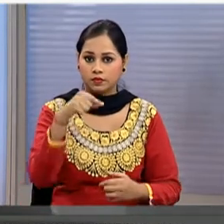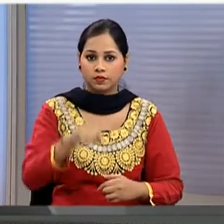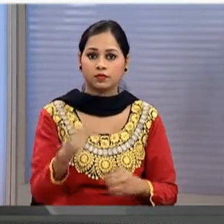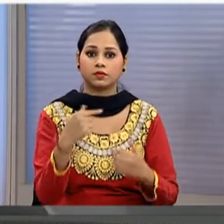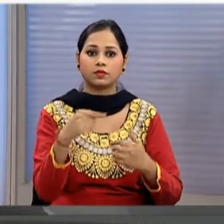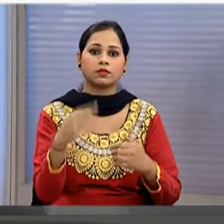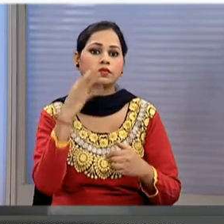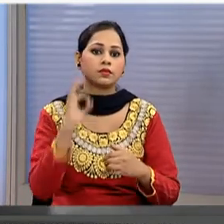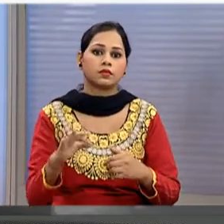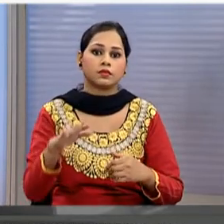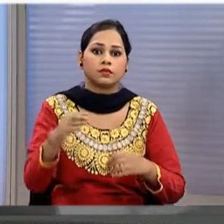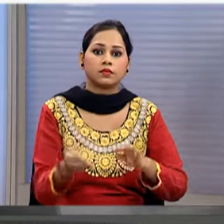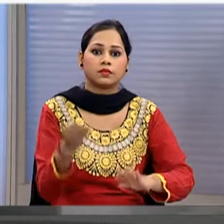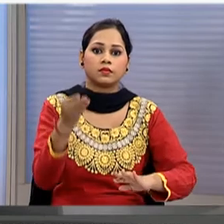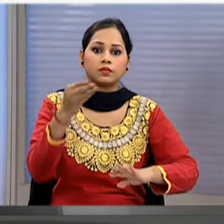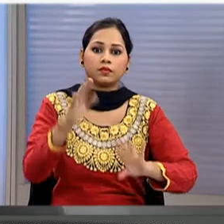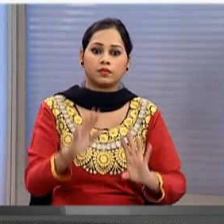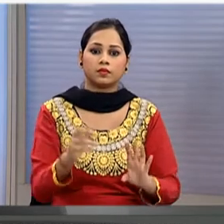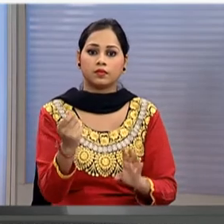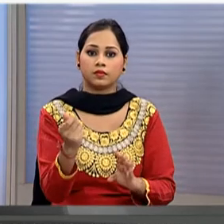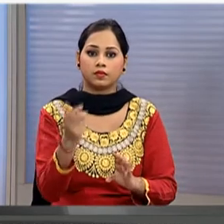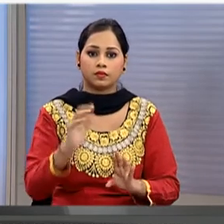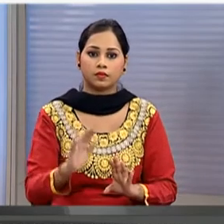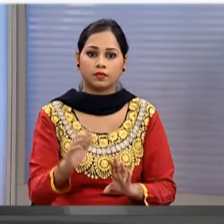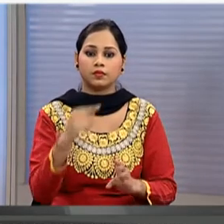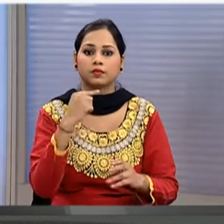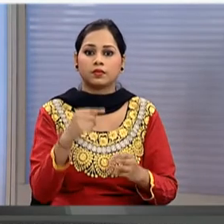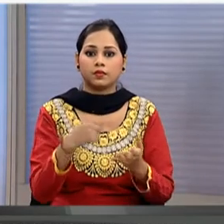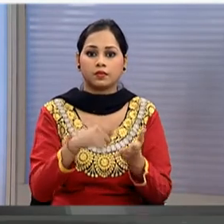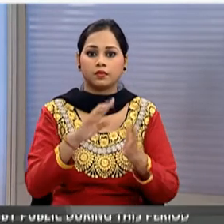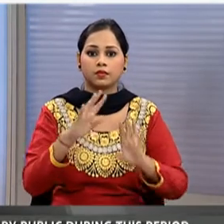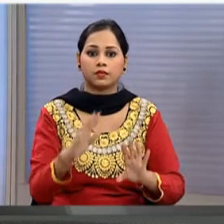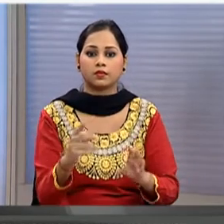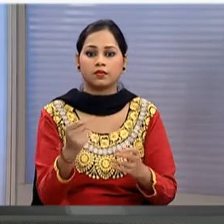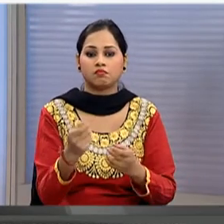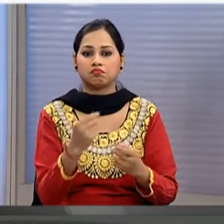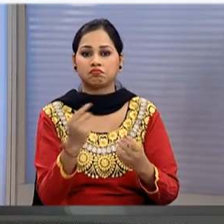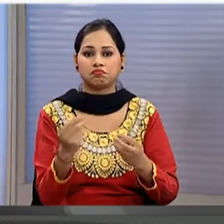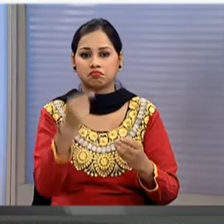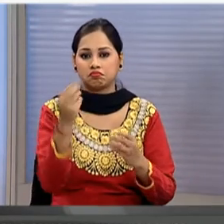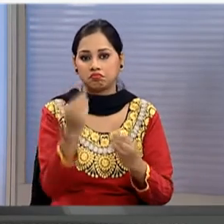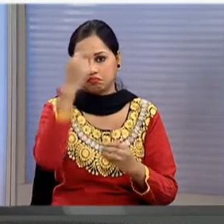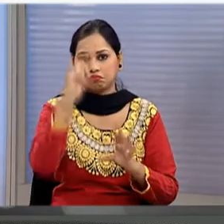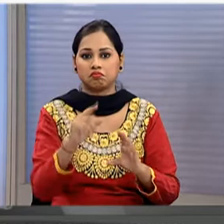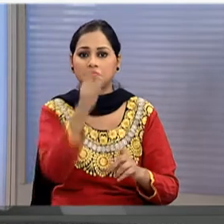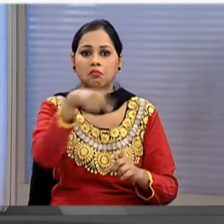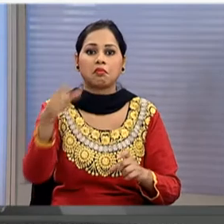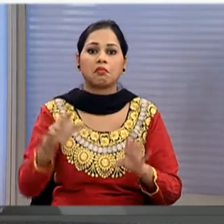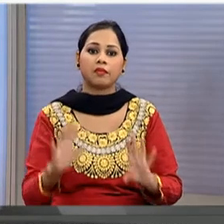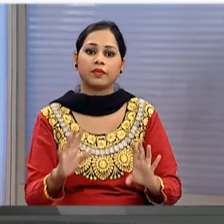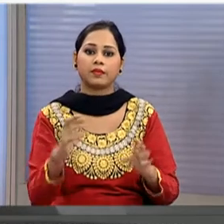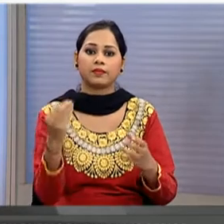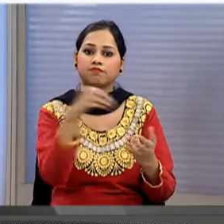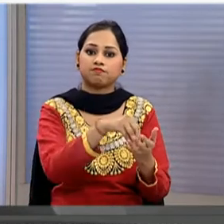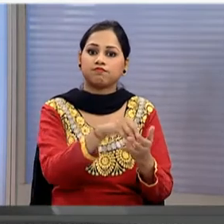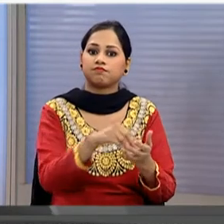was being taken to increase the circulation of money which has been impeded due to hesitation on the part of the people to make